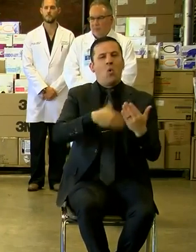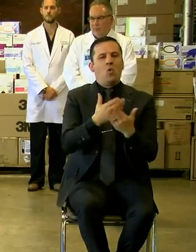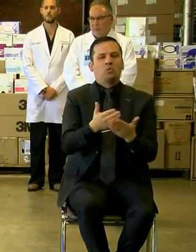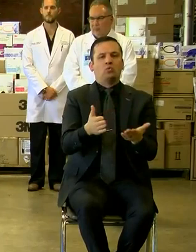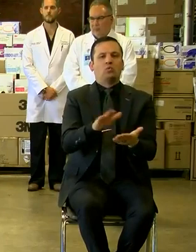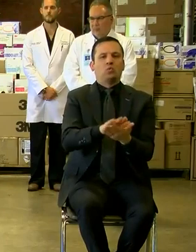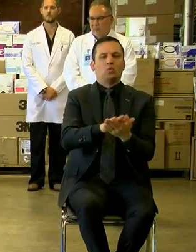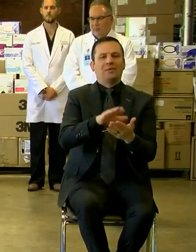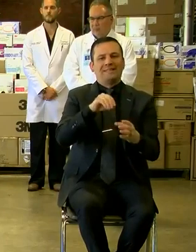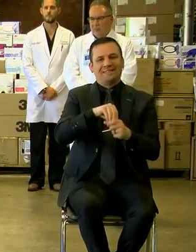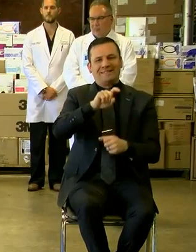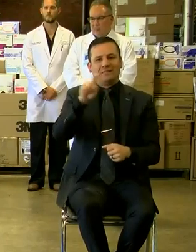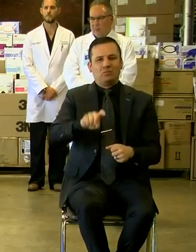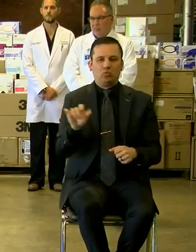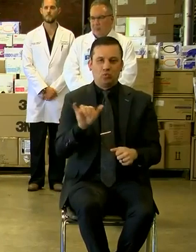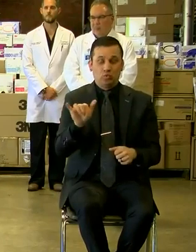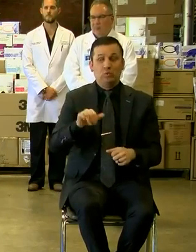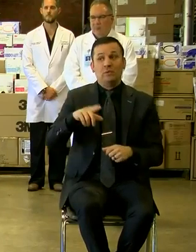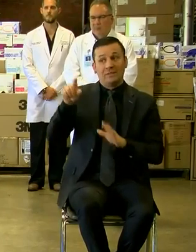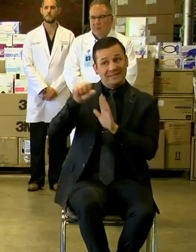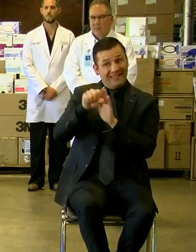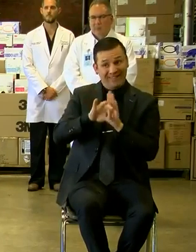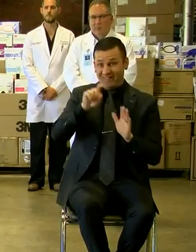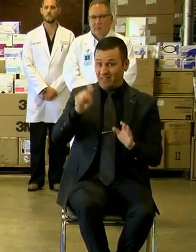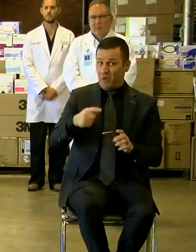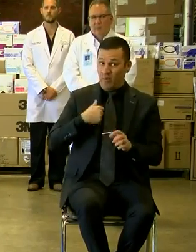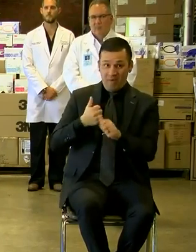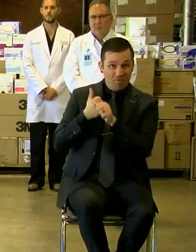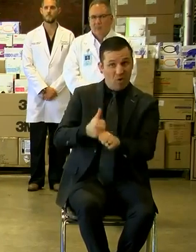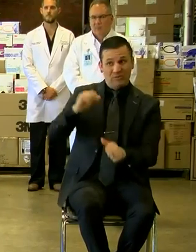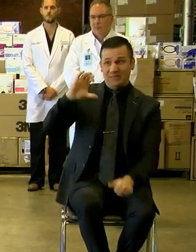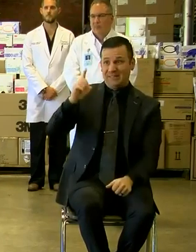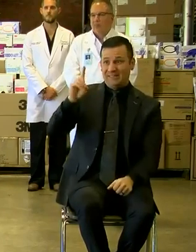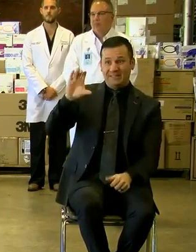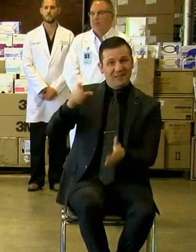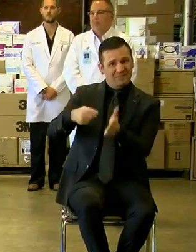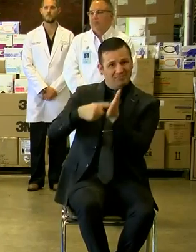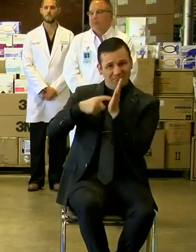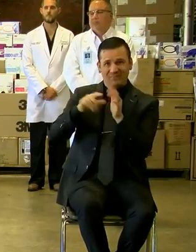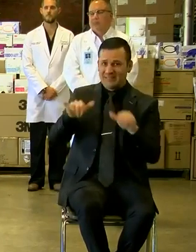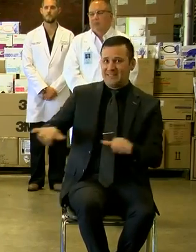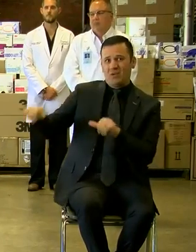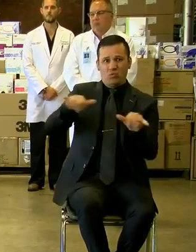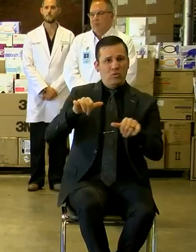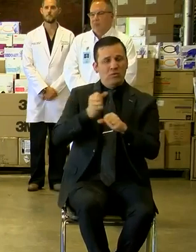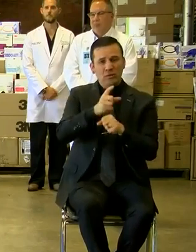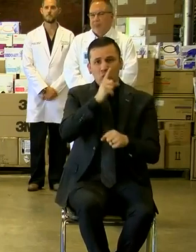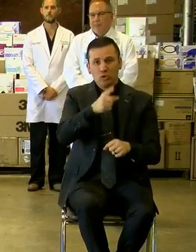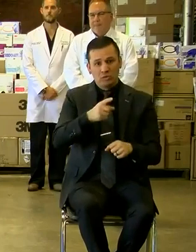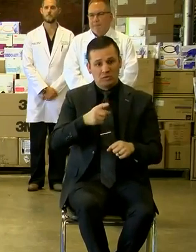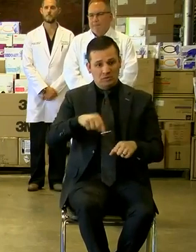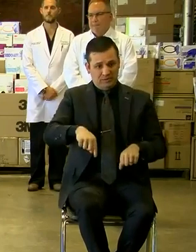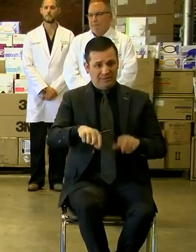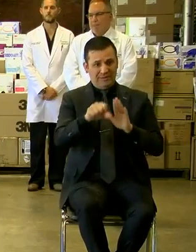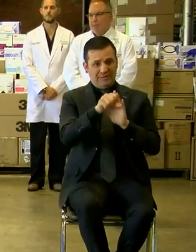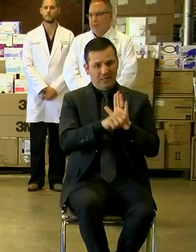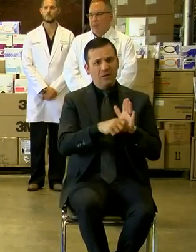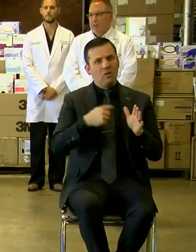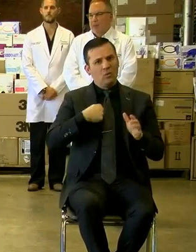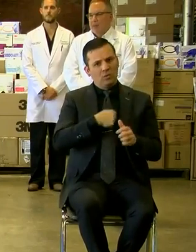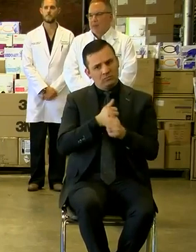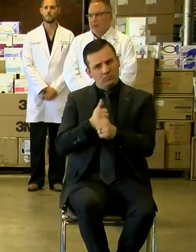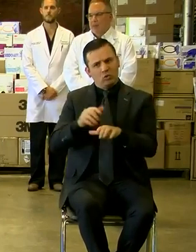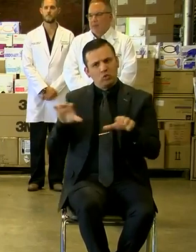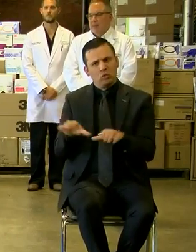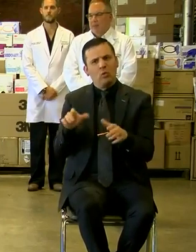The state of Texas is following the CDC mandated standards to ensure that we as a state are doing our part